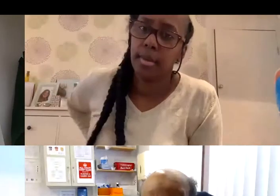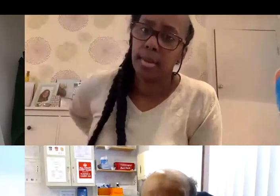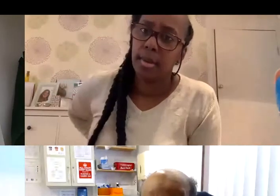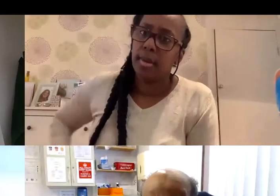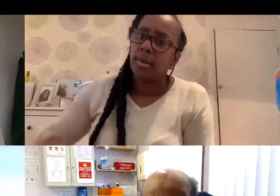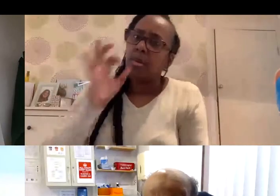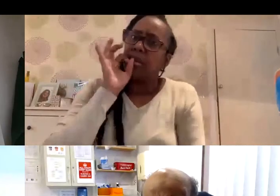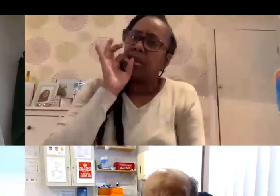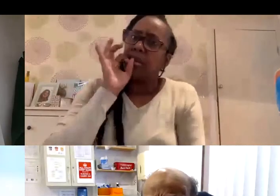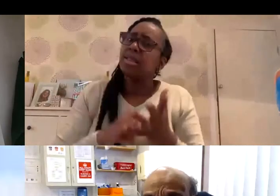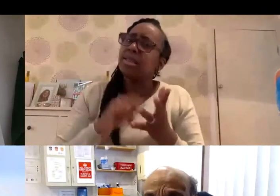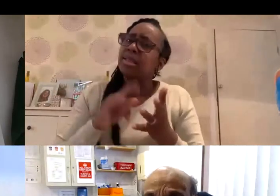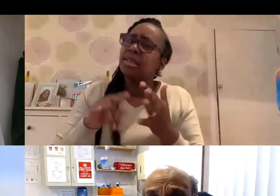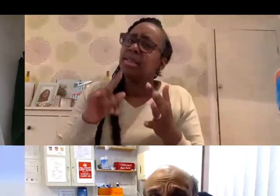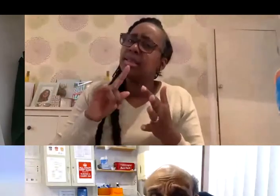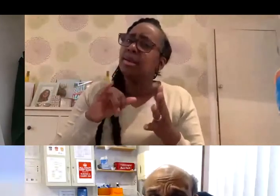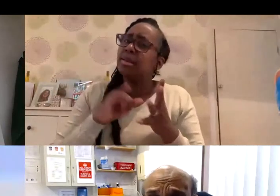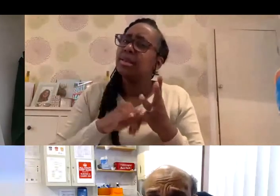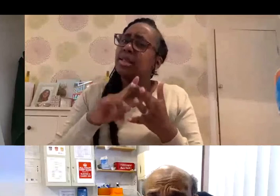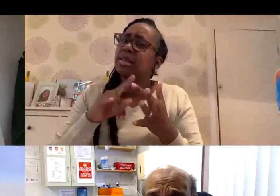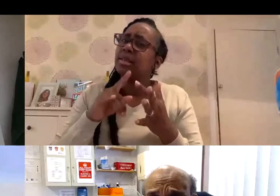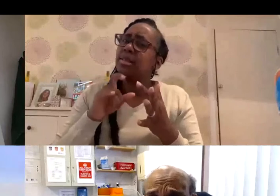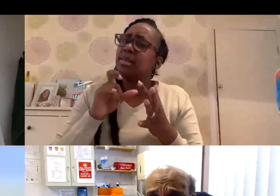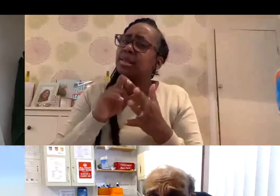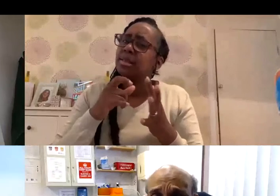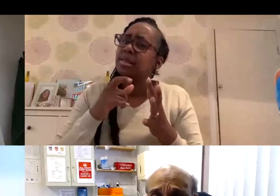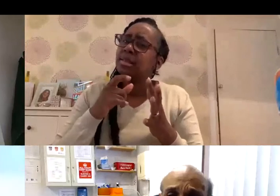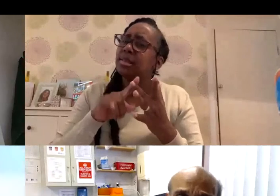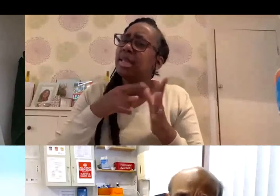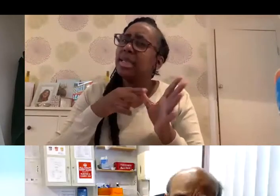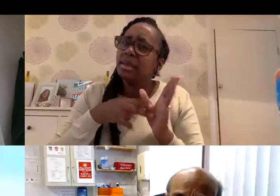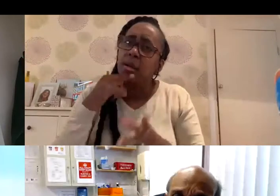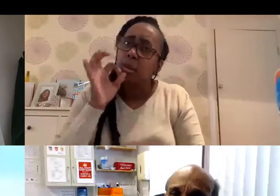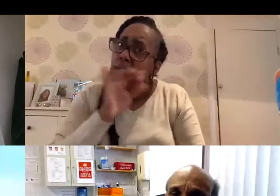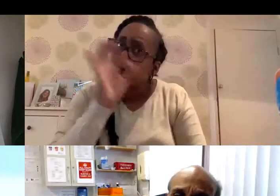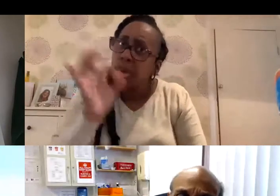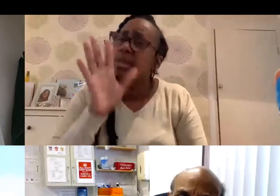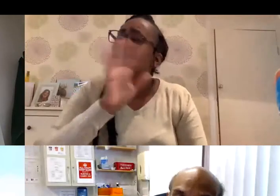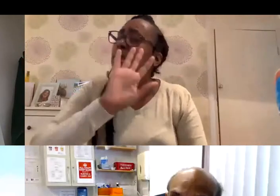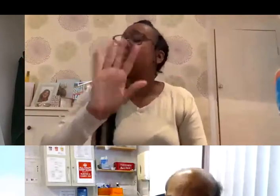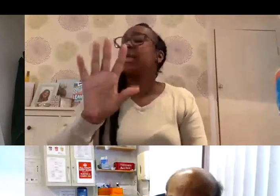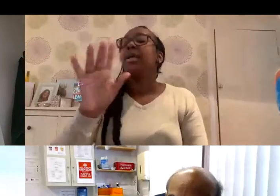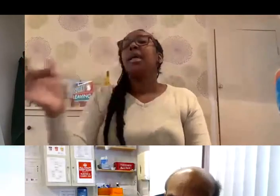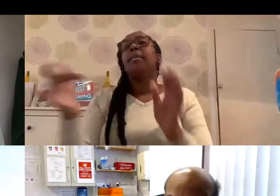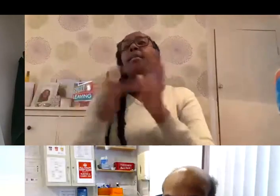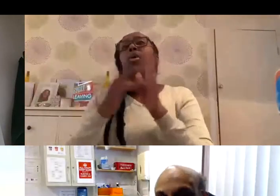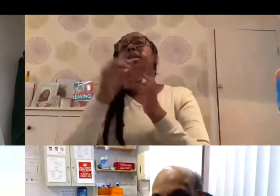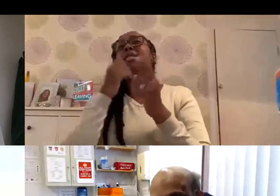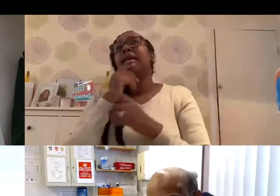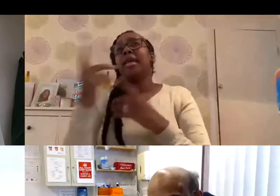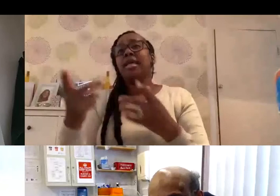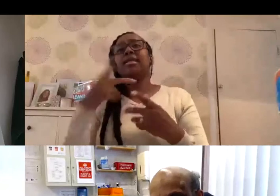to be the person who starts first. I think the key thing we need to remember is that immunization policy is